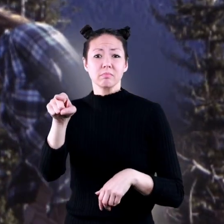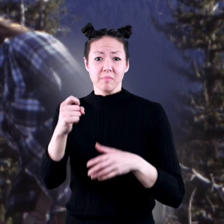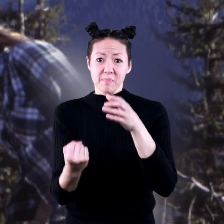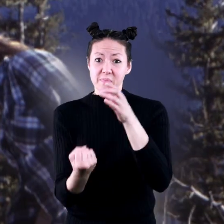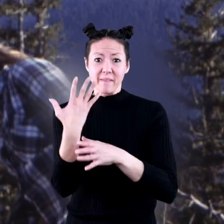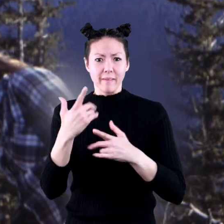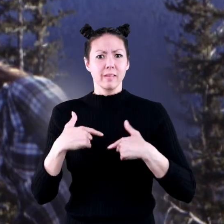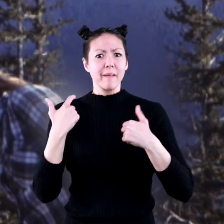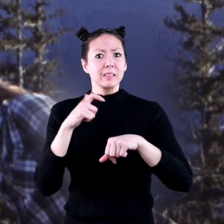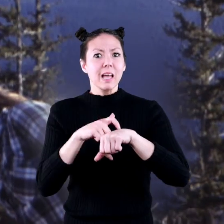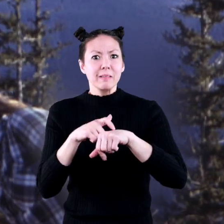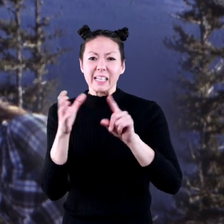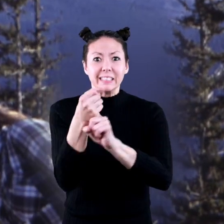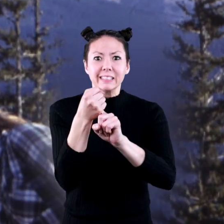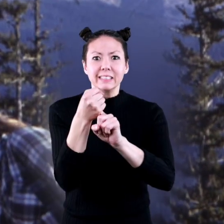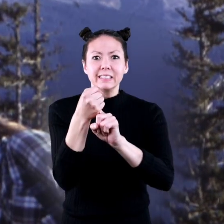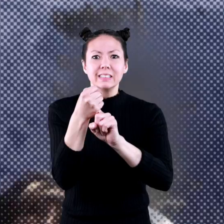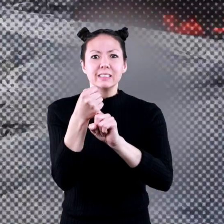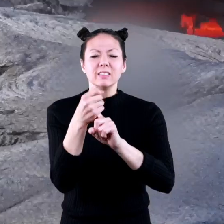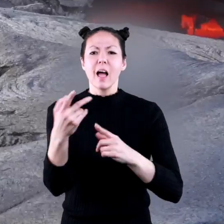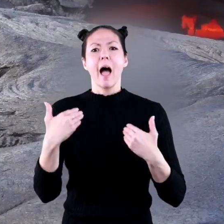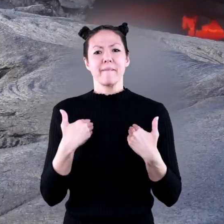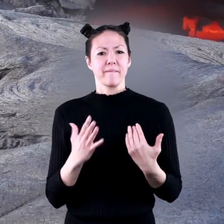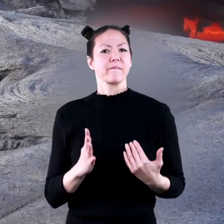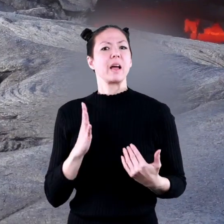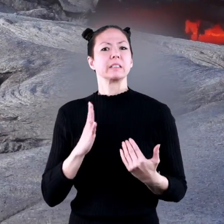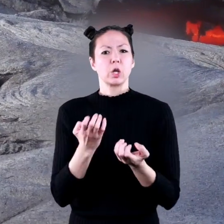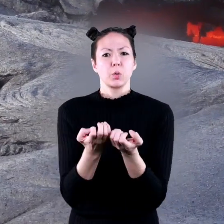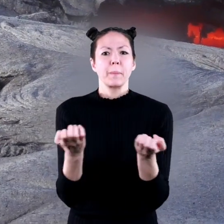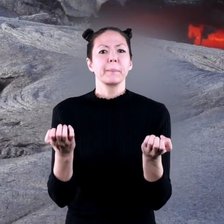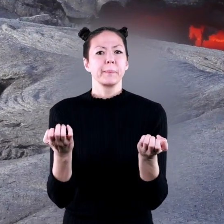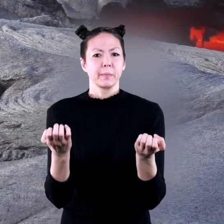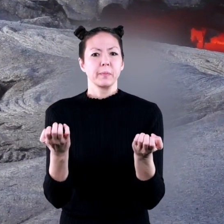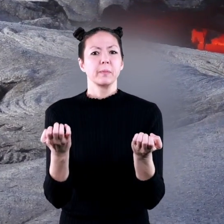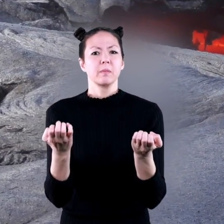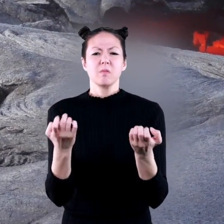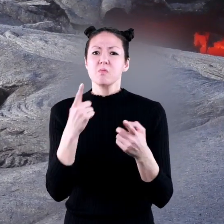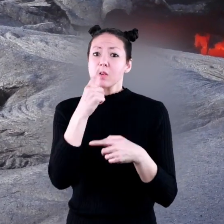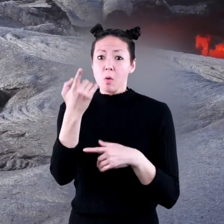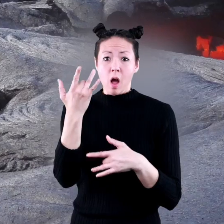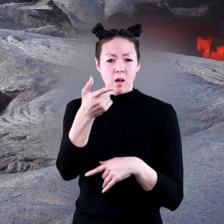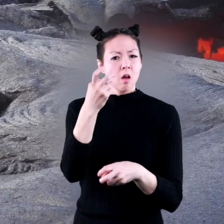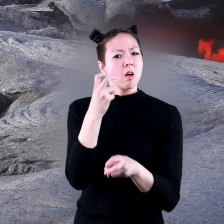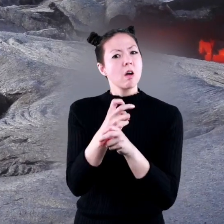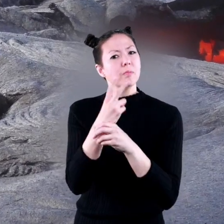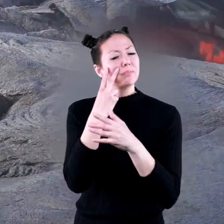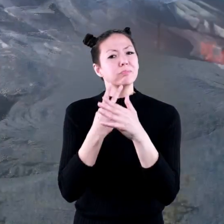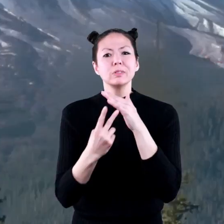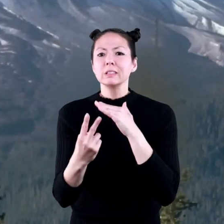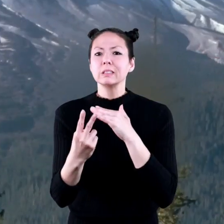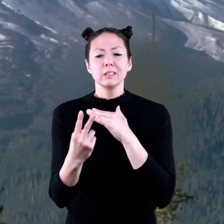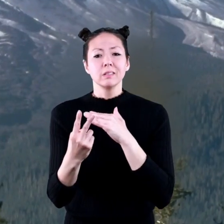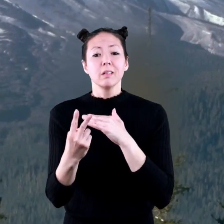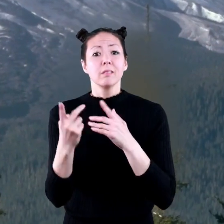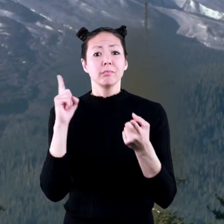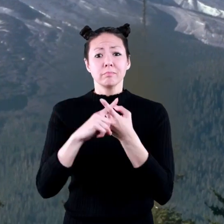Helens would not erupt in their lifetime. Even with fancy equipment, these things are difficult to predict. Then came the spring of